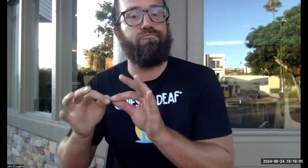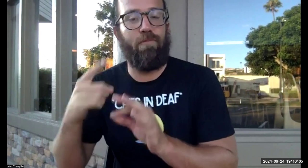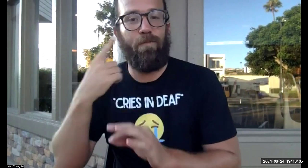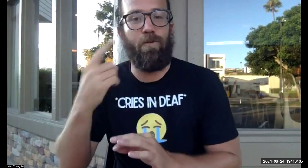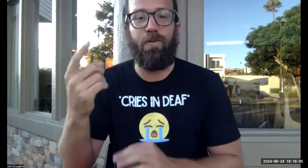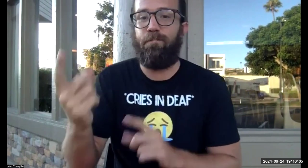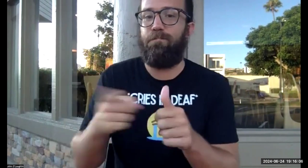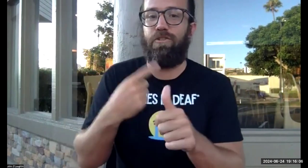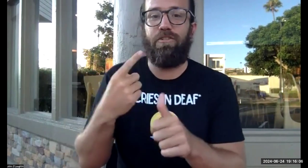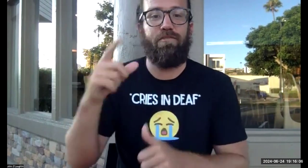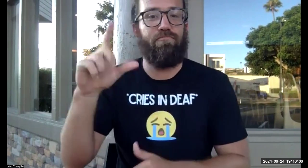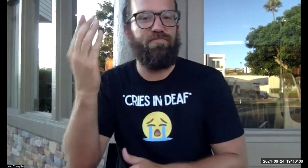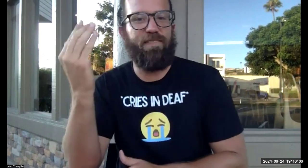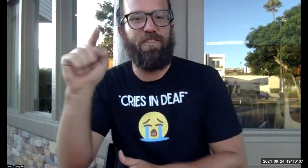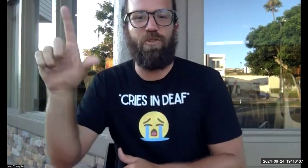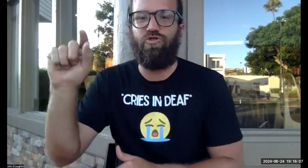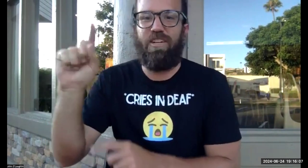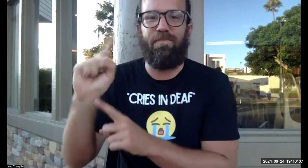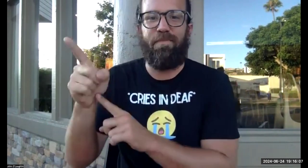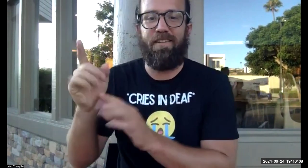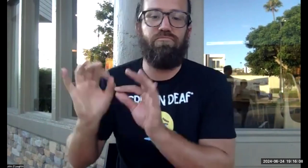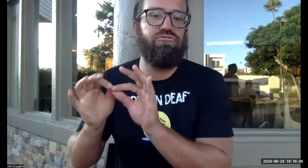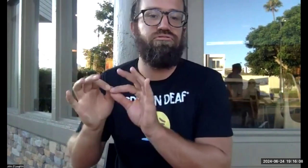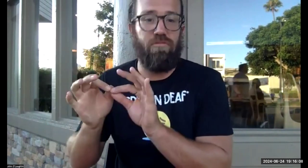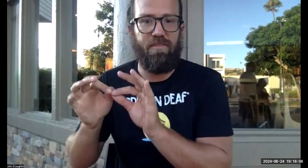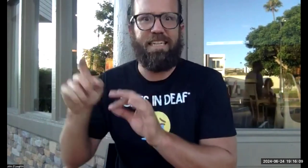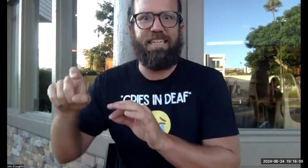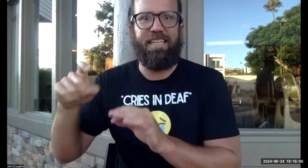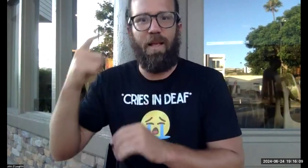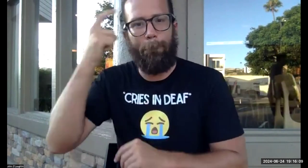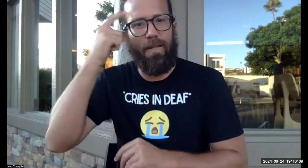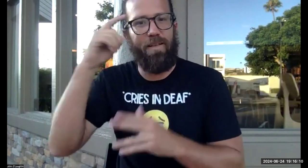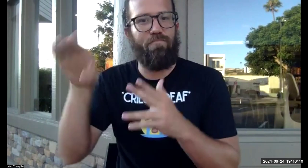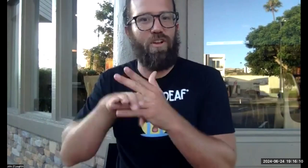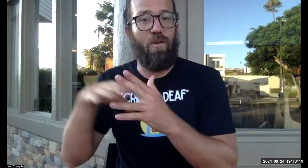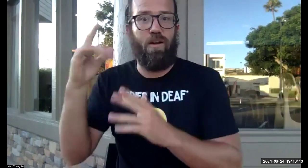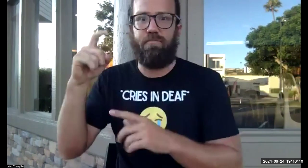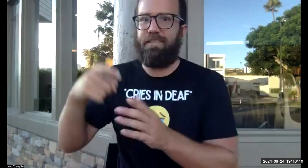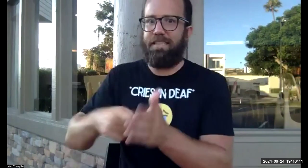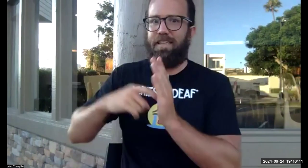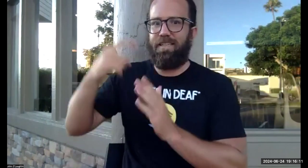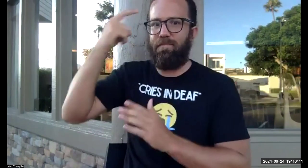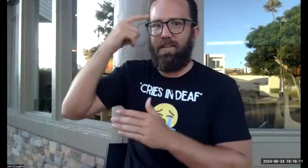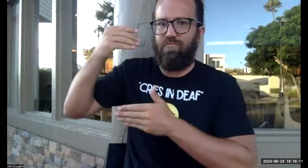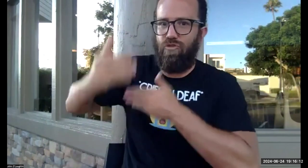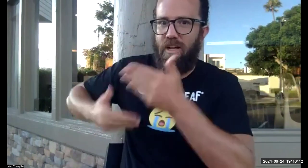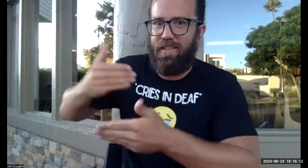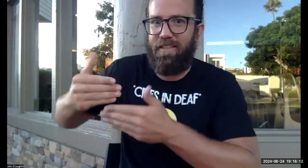of the profession when interpreters are working and they usually switch time from to give themselves a mental break